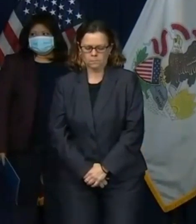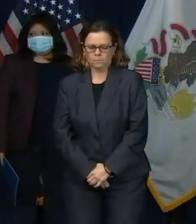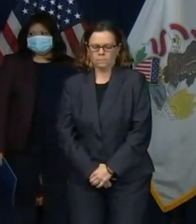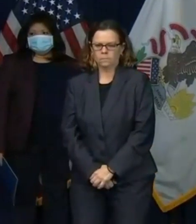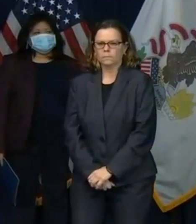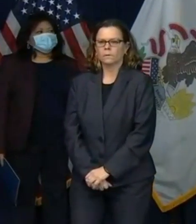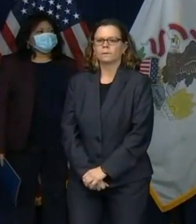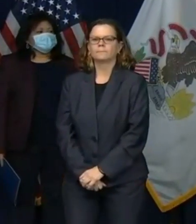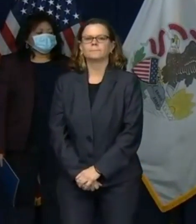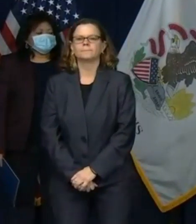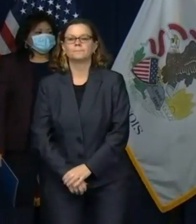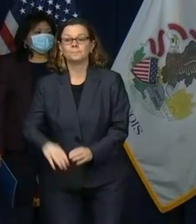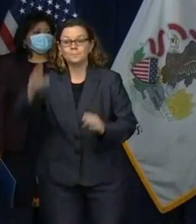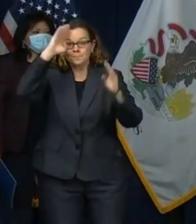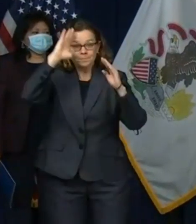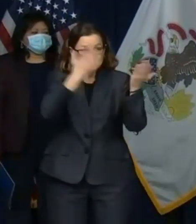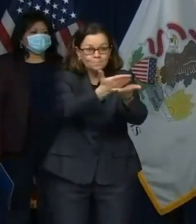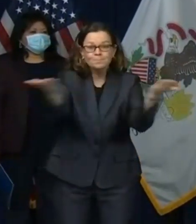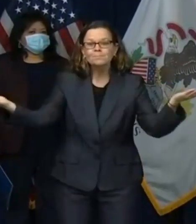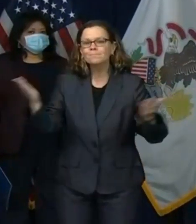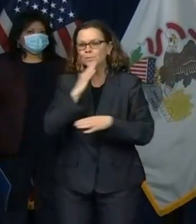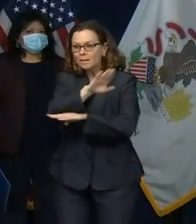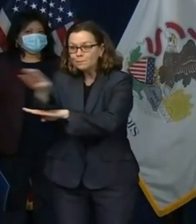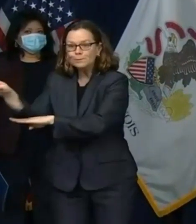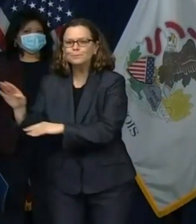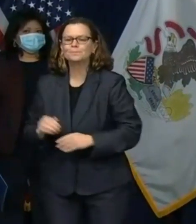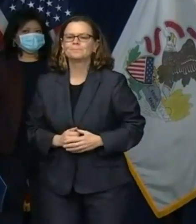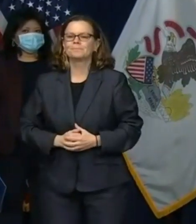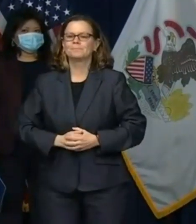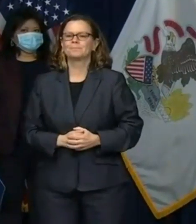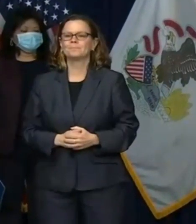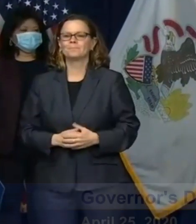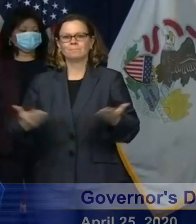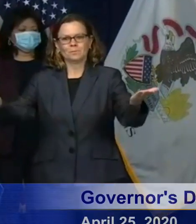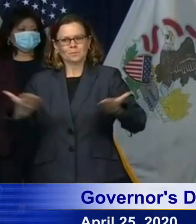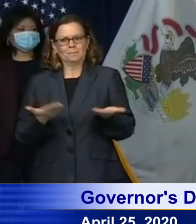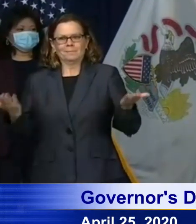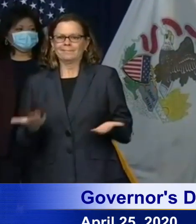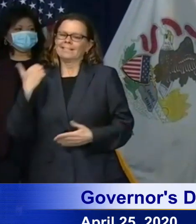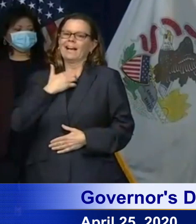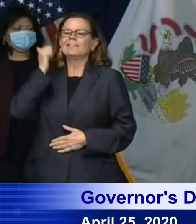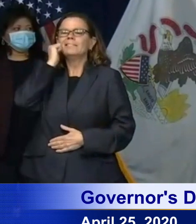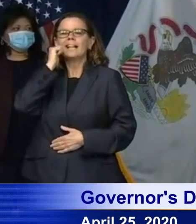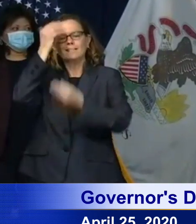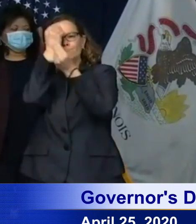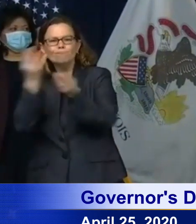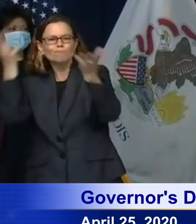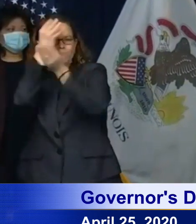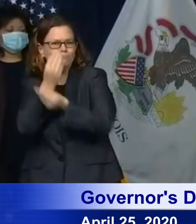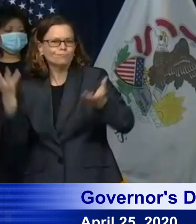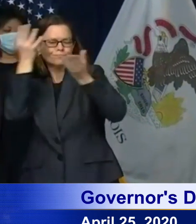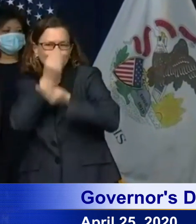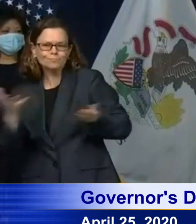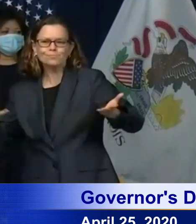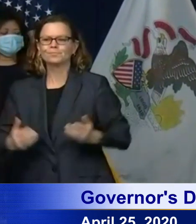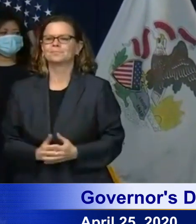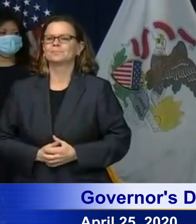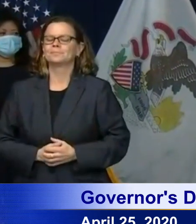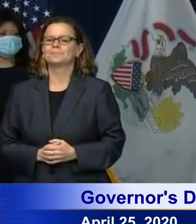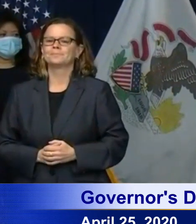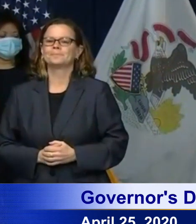good afternoon everyone and welcome back to our daily update a reminder to everyone that's listening